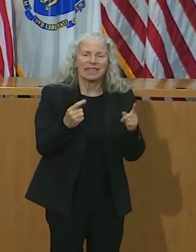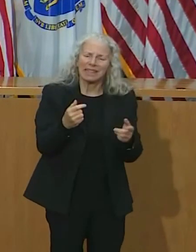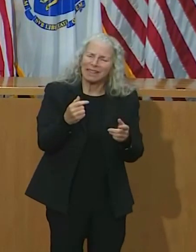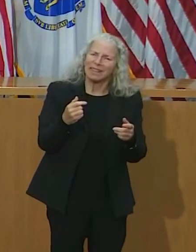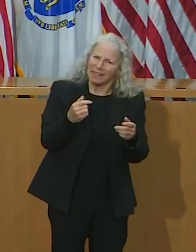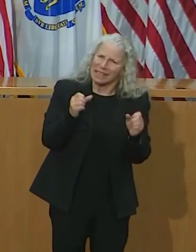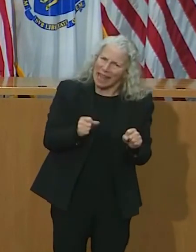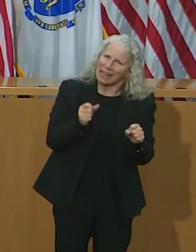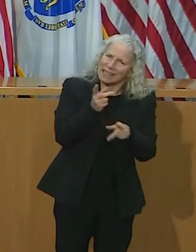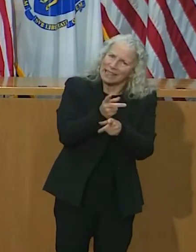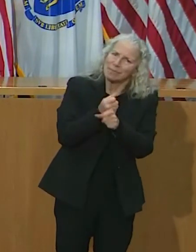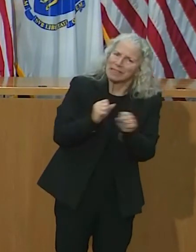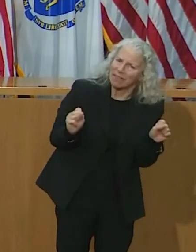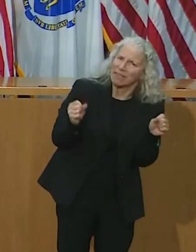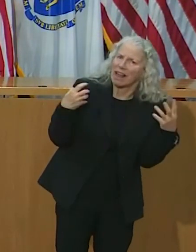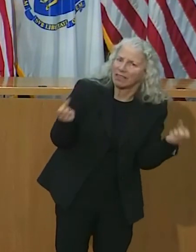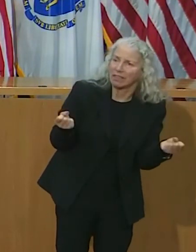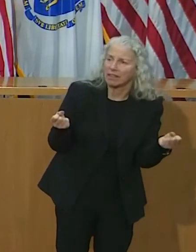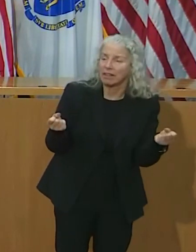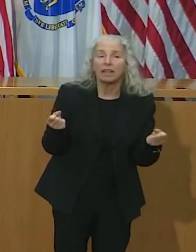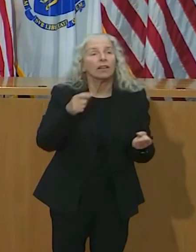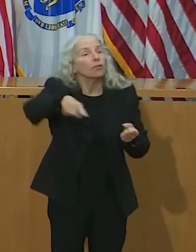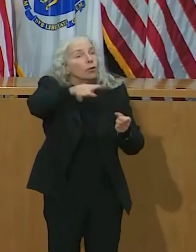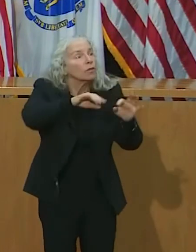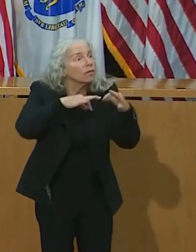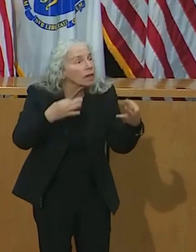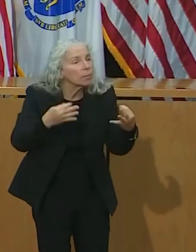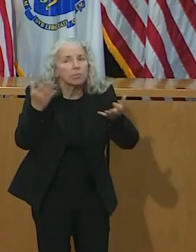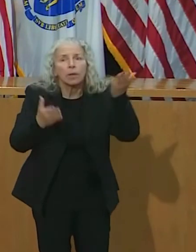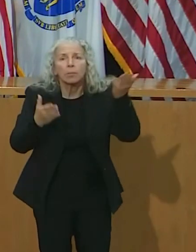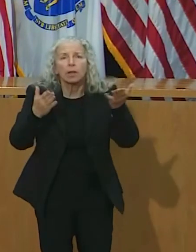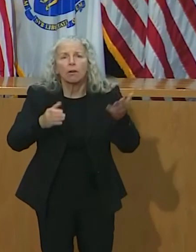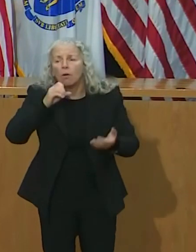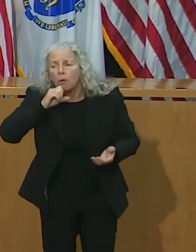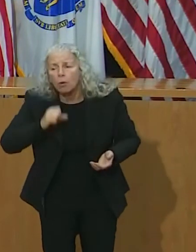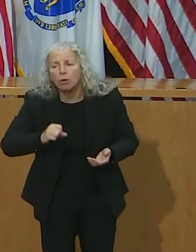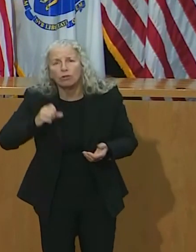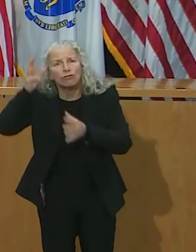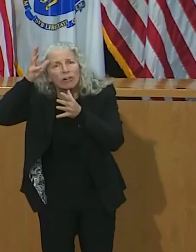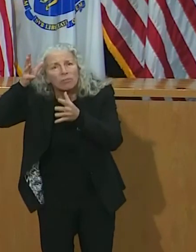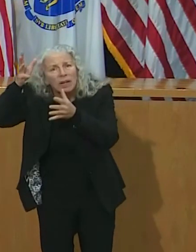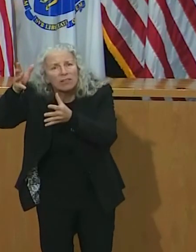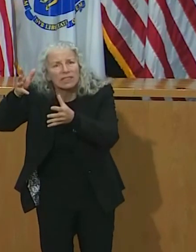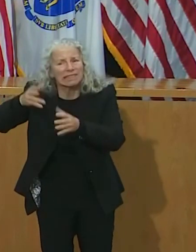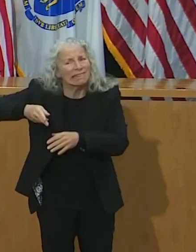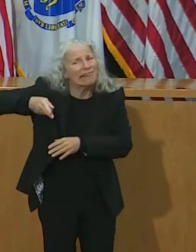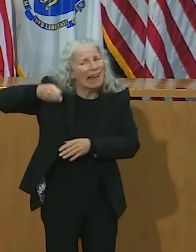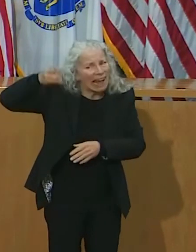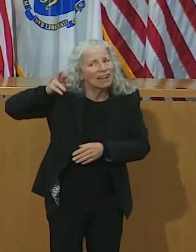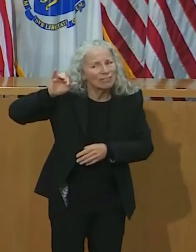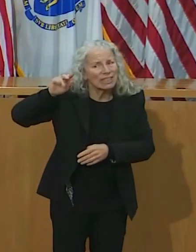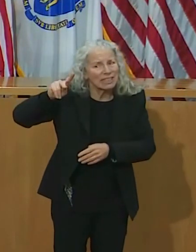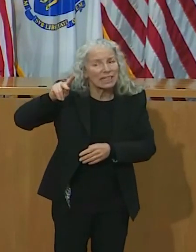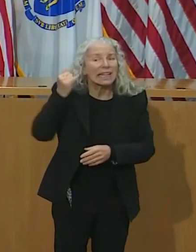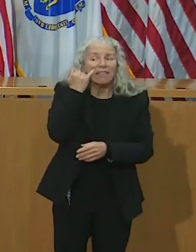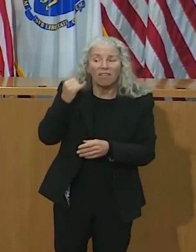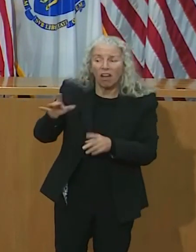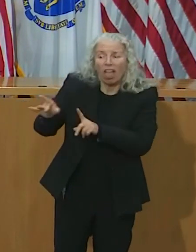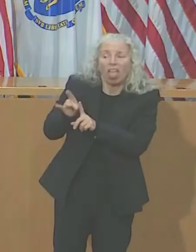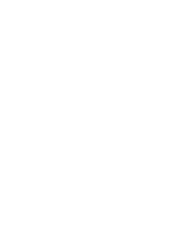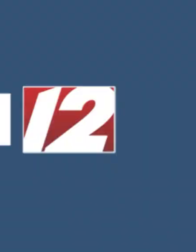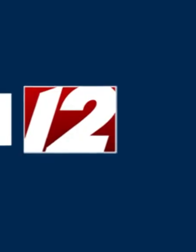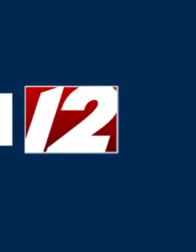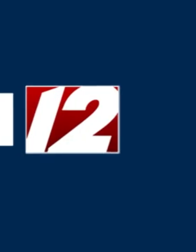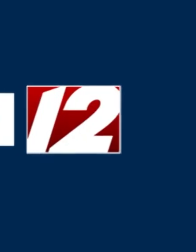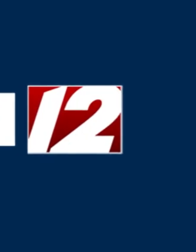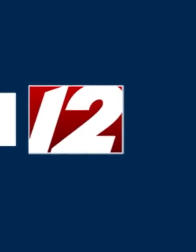particularly true for families that have grandparents and older relatives that are high risk and could fall critically ill from COVID-19. for them,